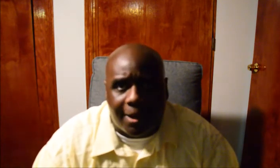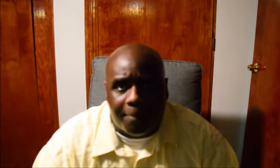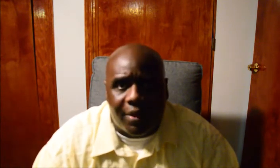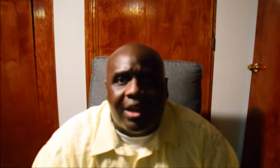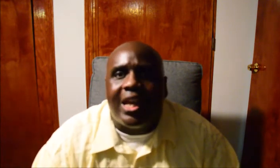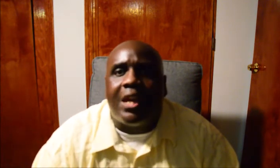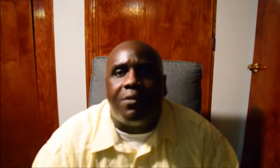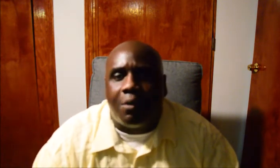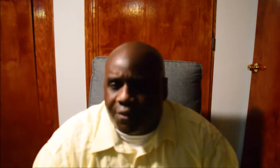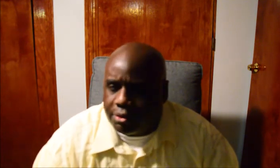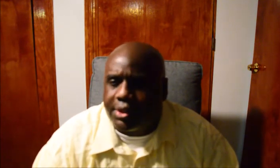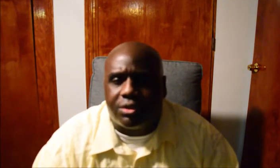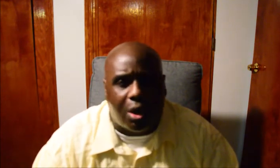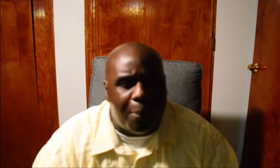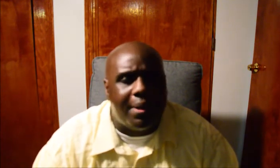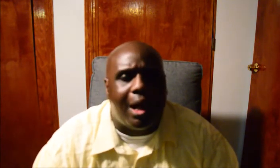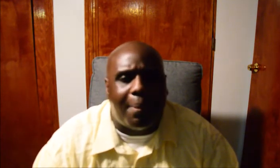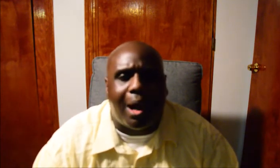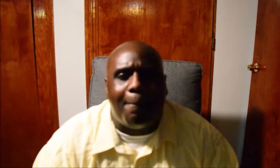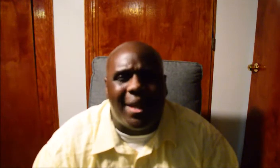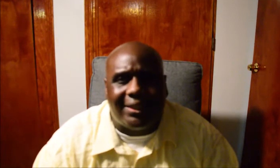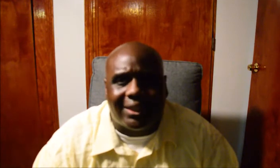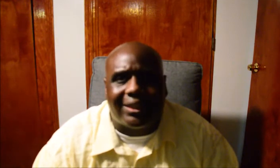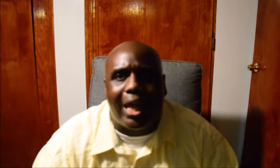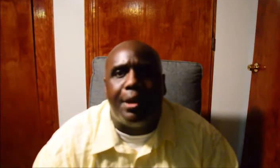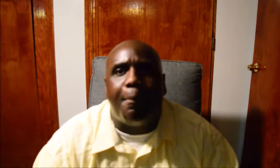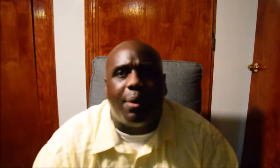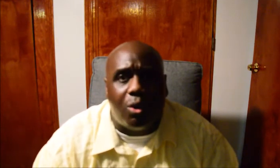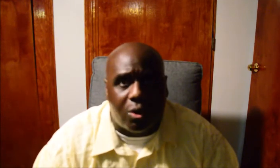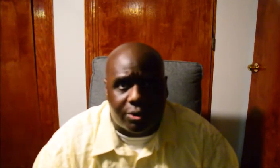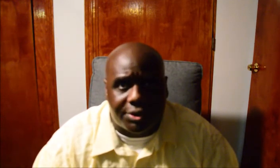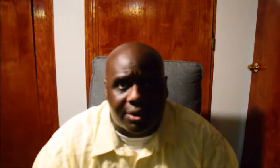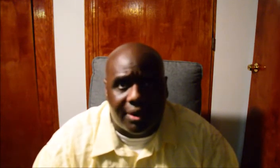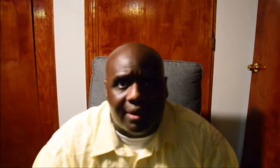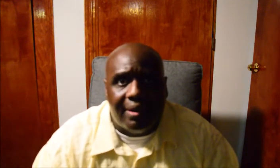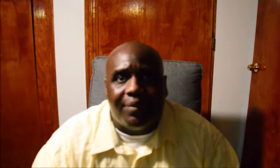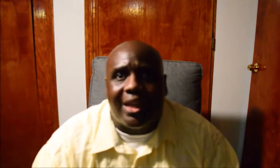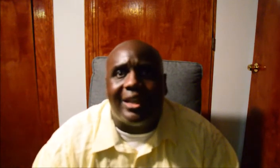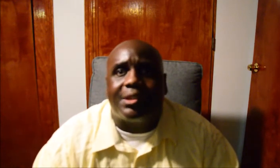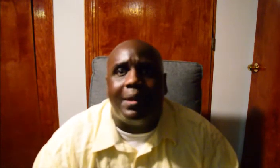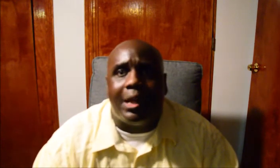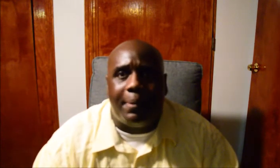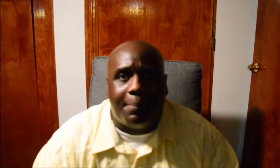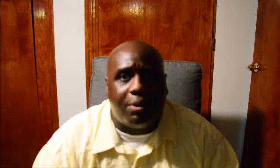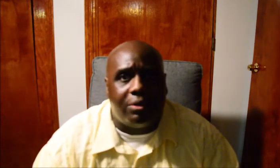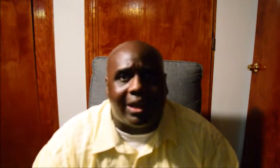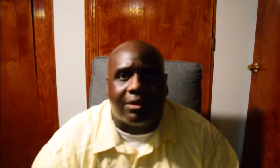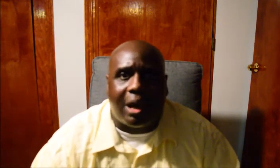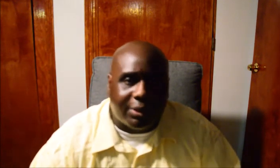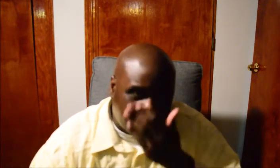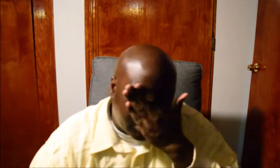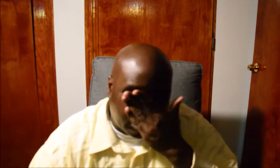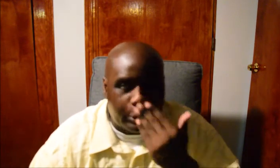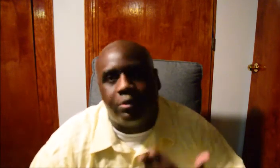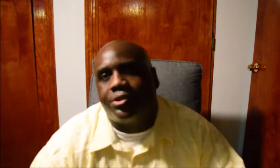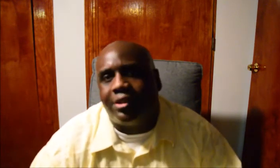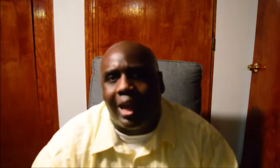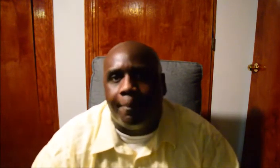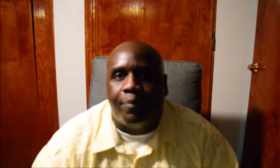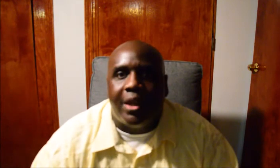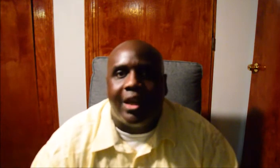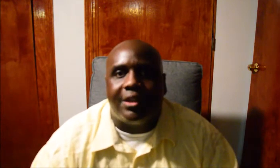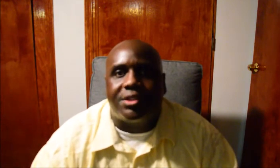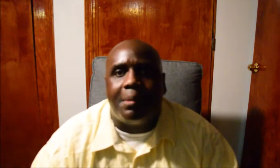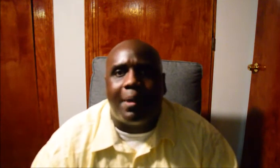neck, even refusing to open up our beaches and pools. And as many people, like, I was looking on the news